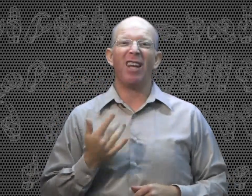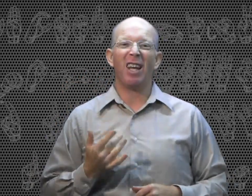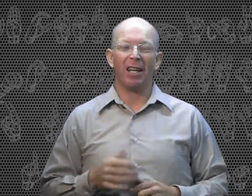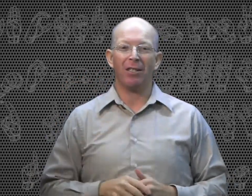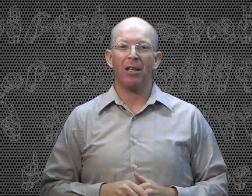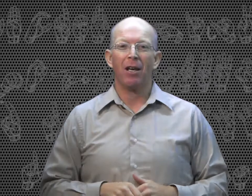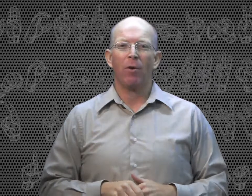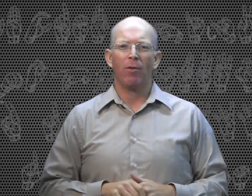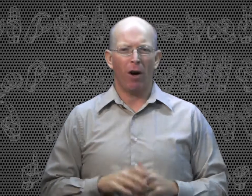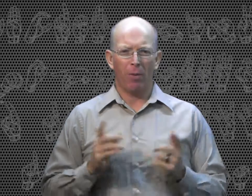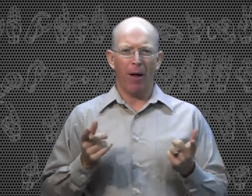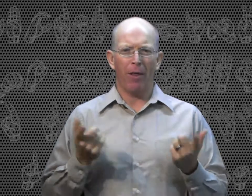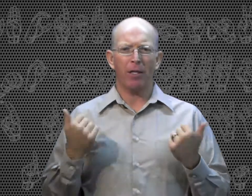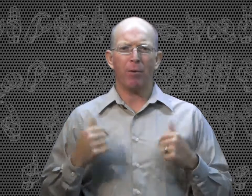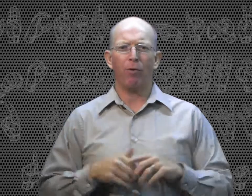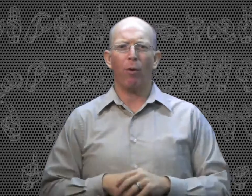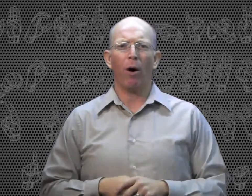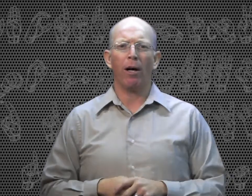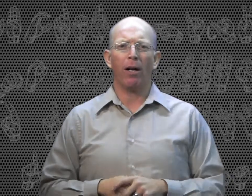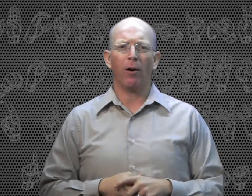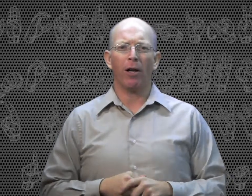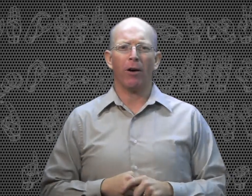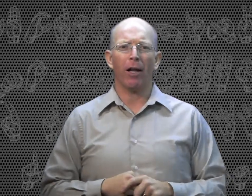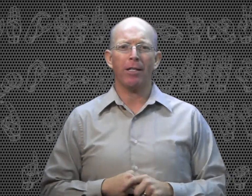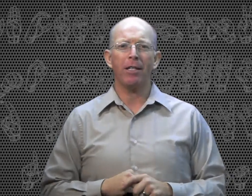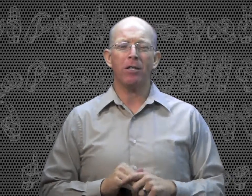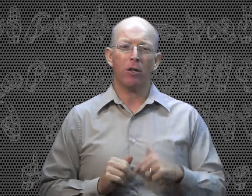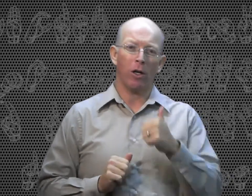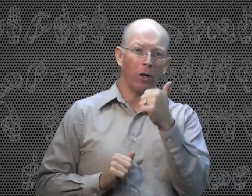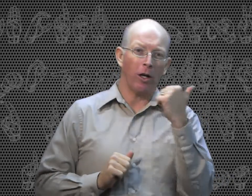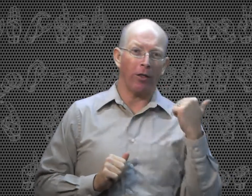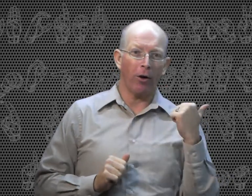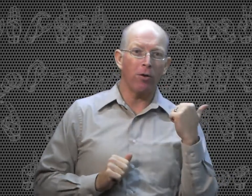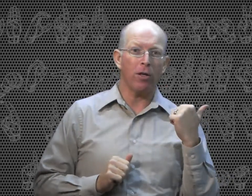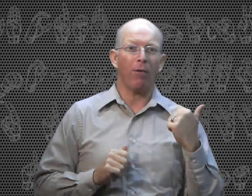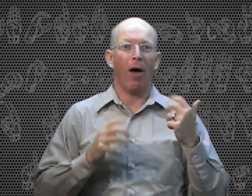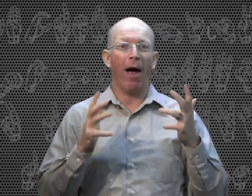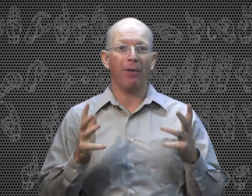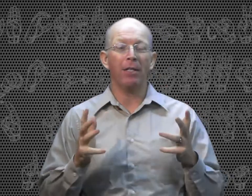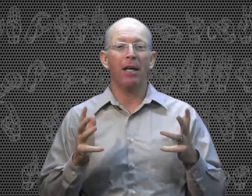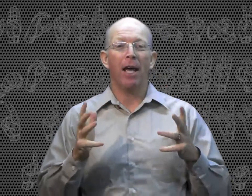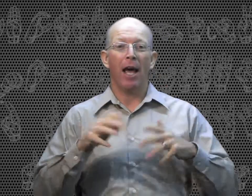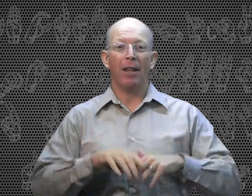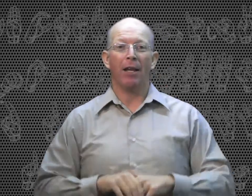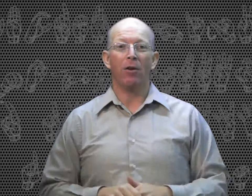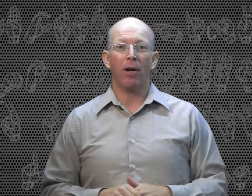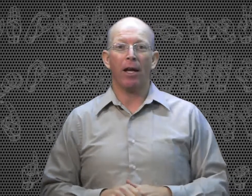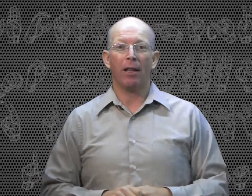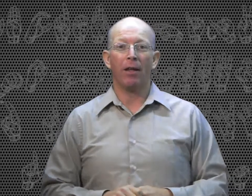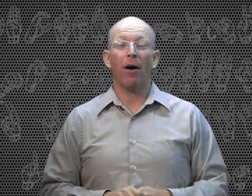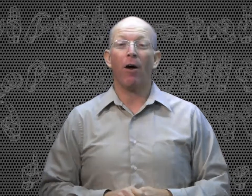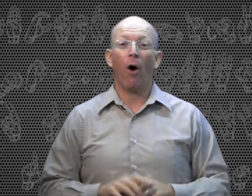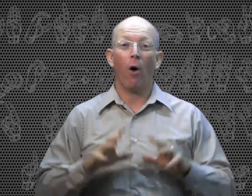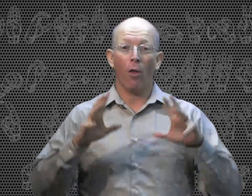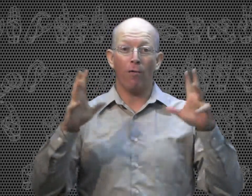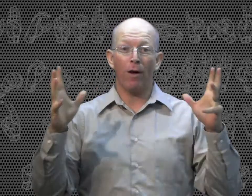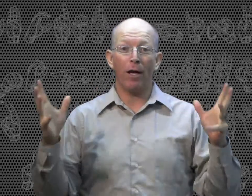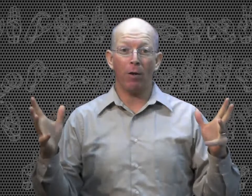feelings. We've talked about these before in an earlier lesson, so you can look at those if you haven't, and then you can get all the feeling